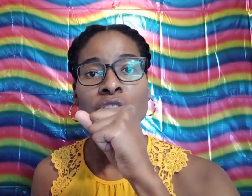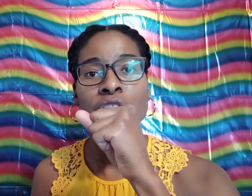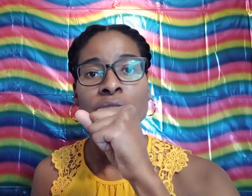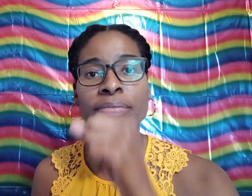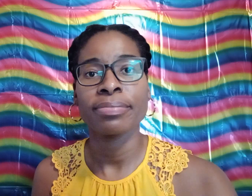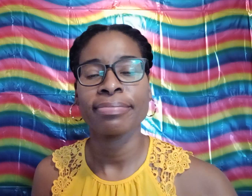it again.